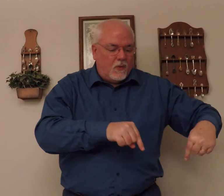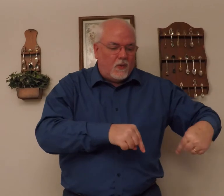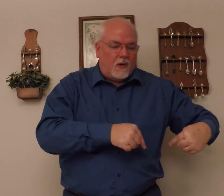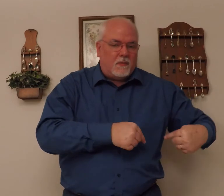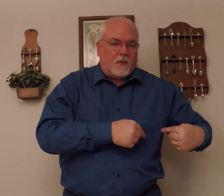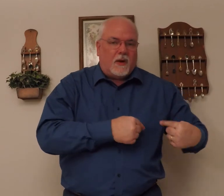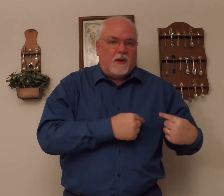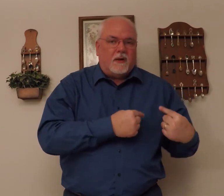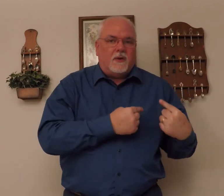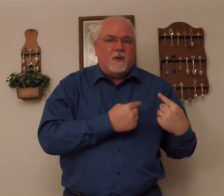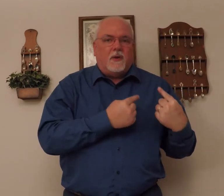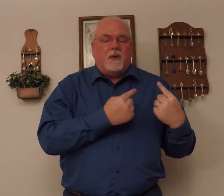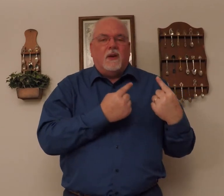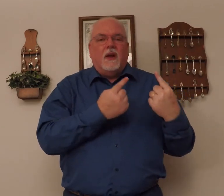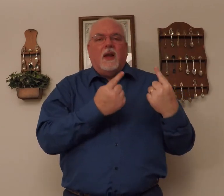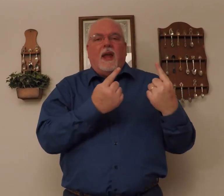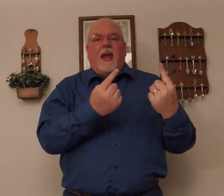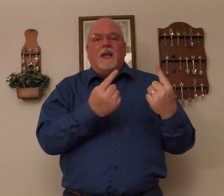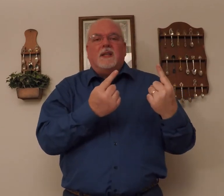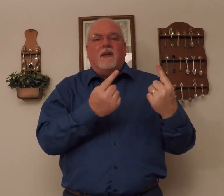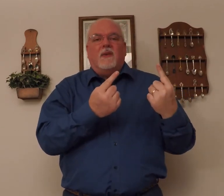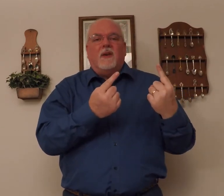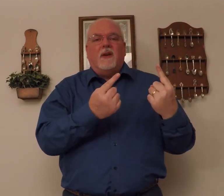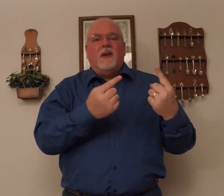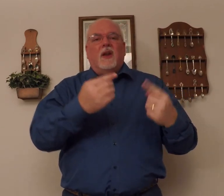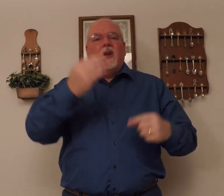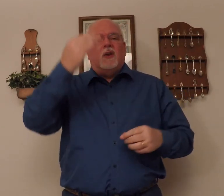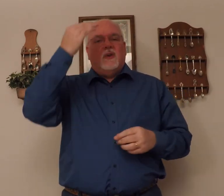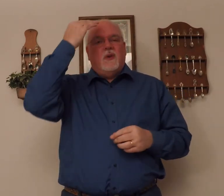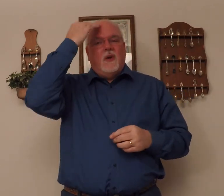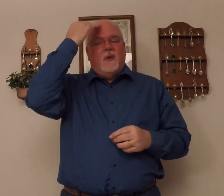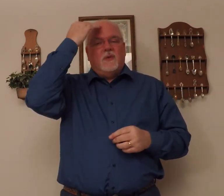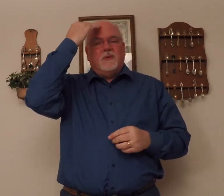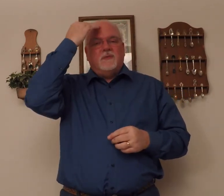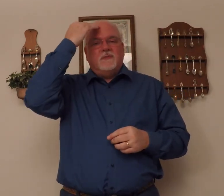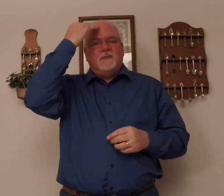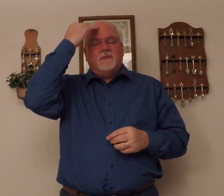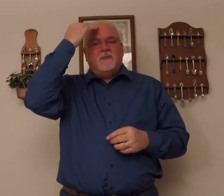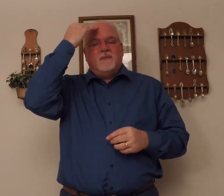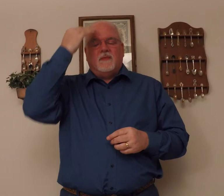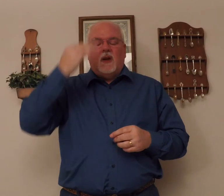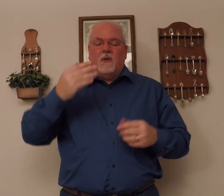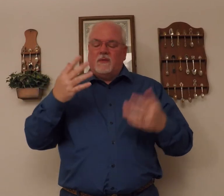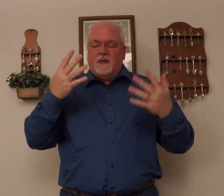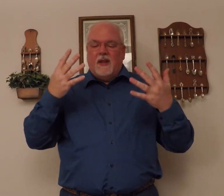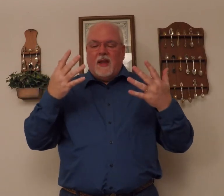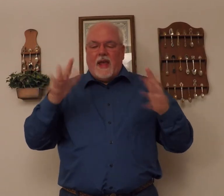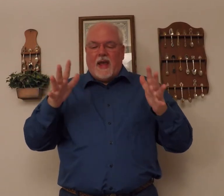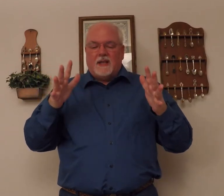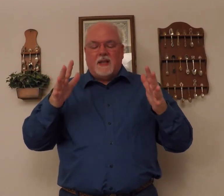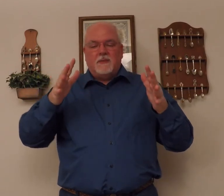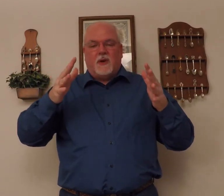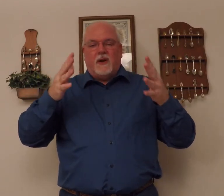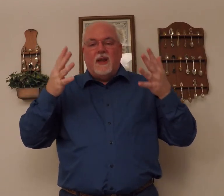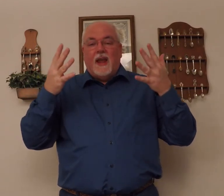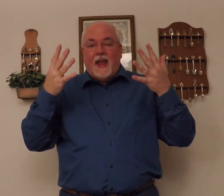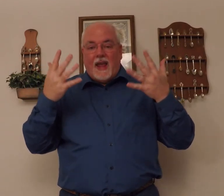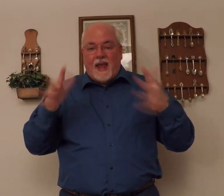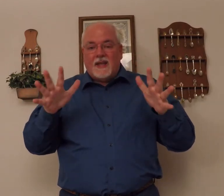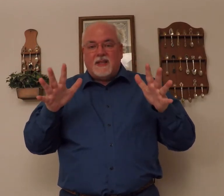them around to you. Has ever known, oh, has, I'm sorry, has